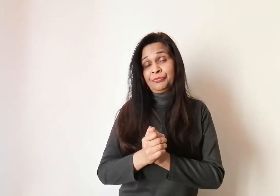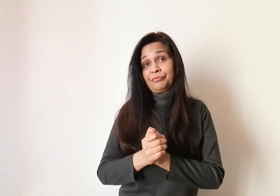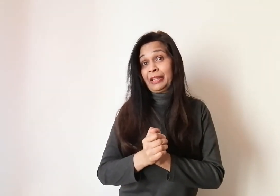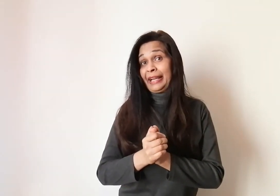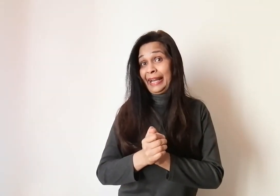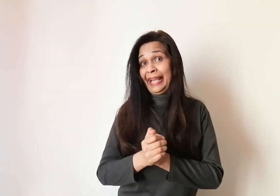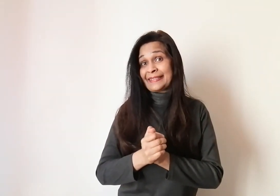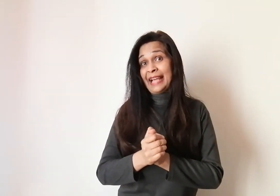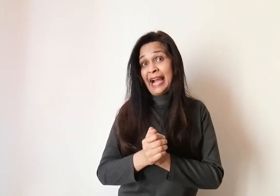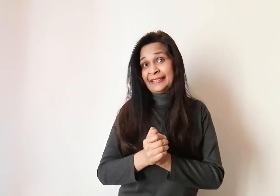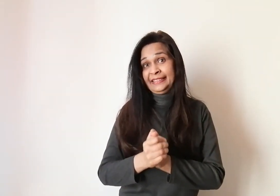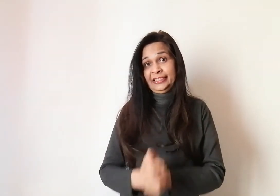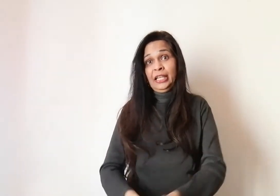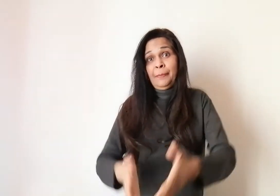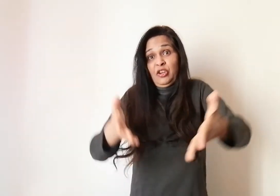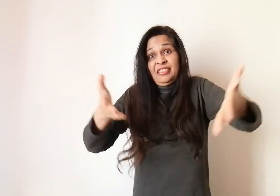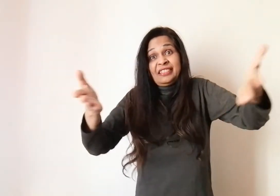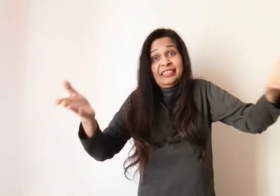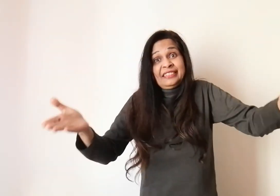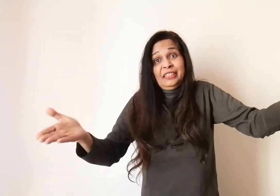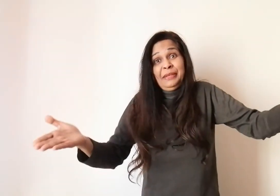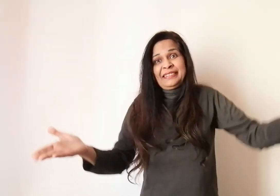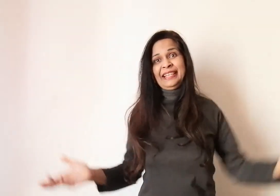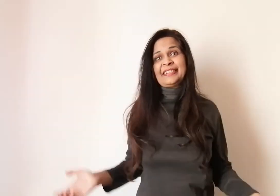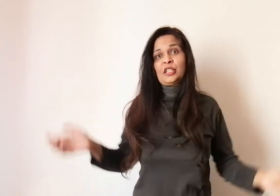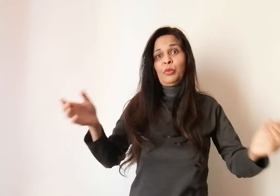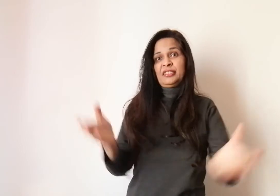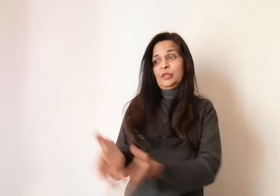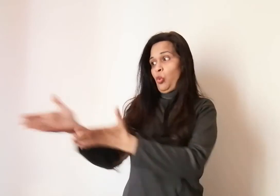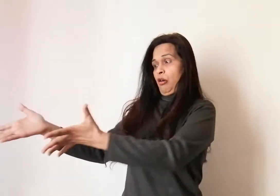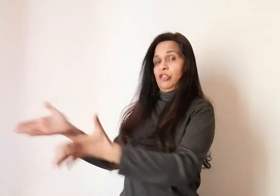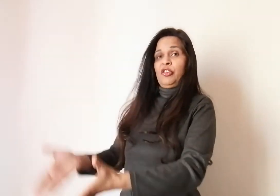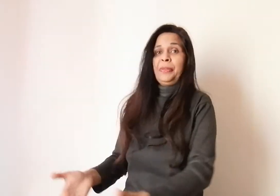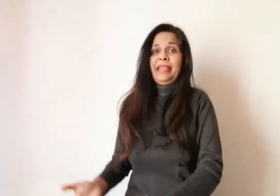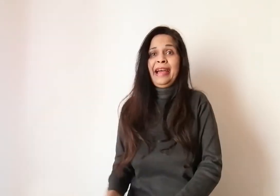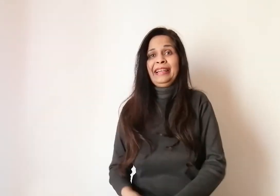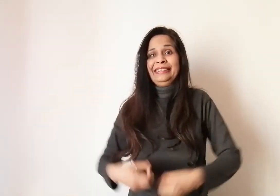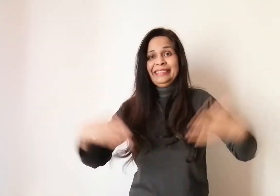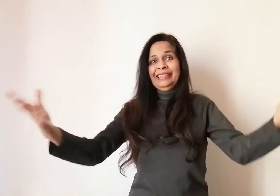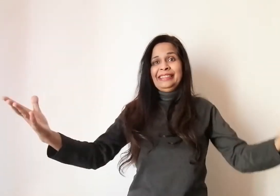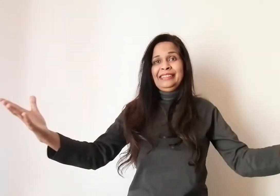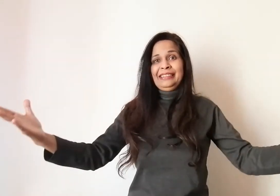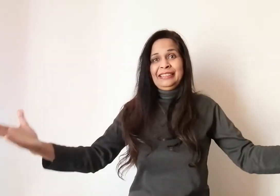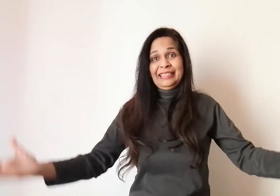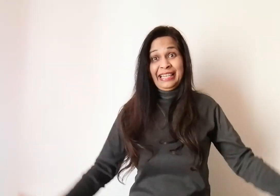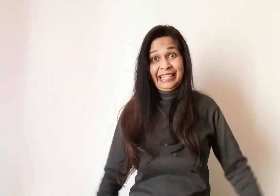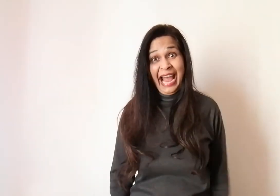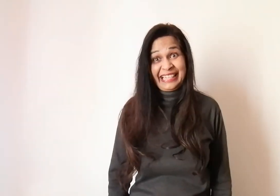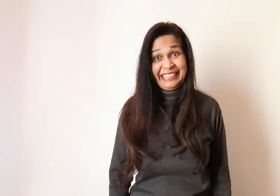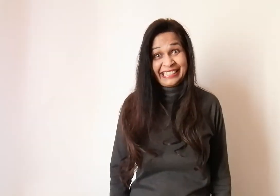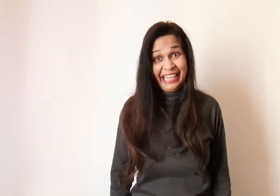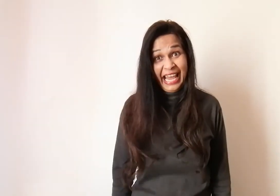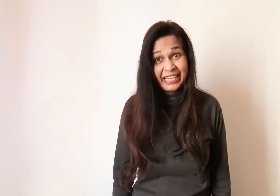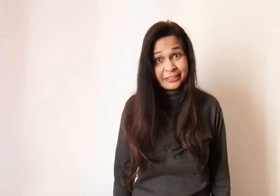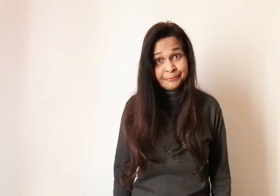Get a less accident. Get Because it does not make sense someone is walking from the yard and get accidents like that.